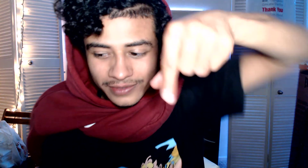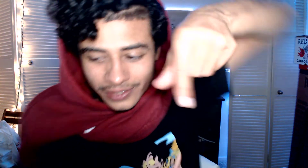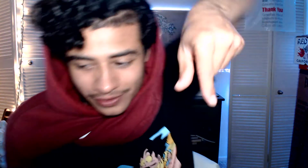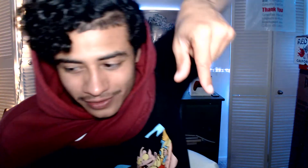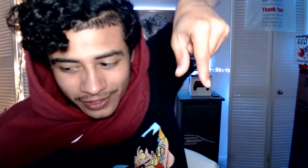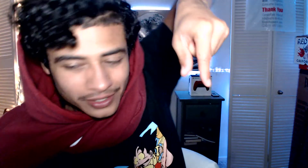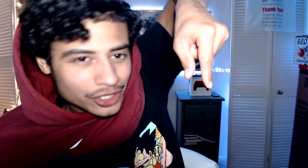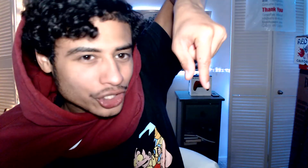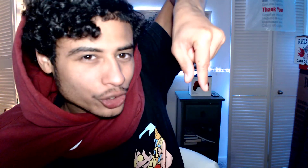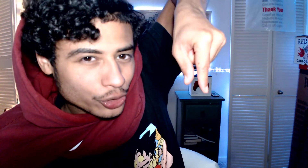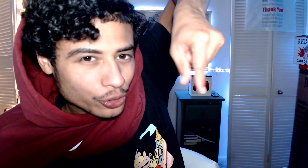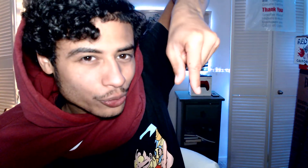Q.